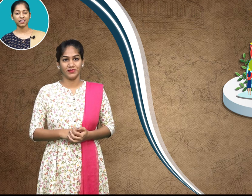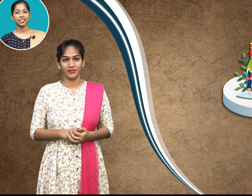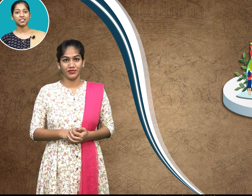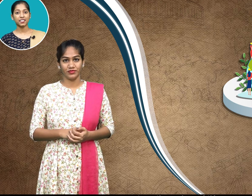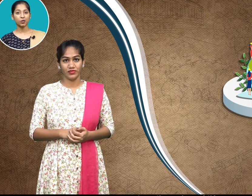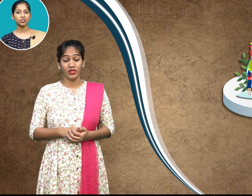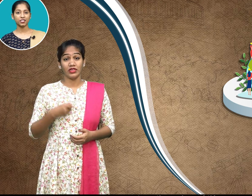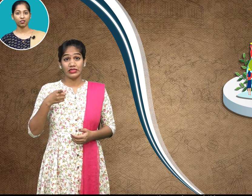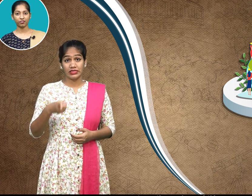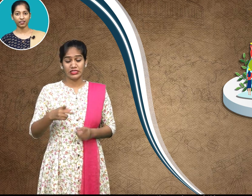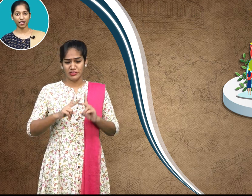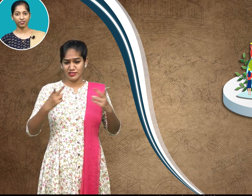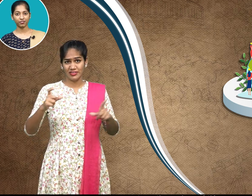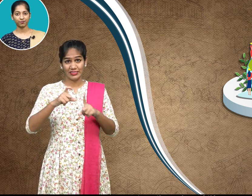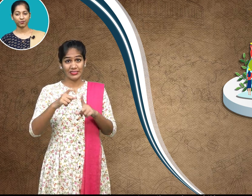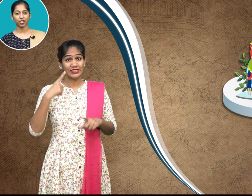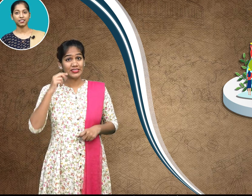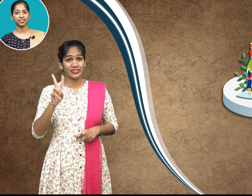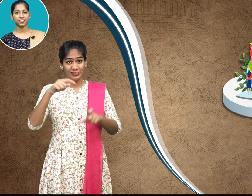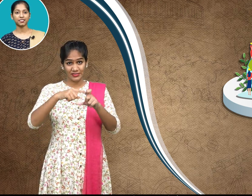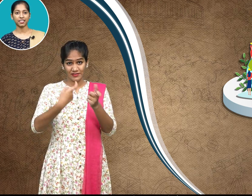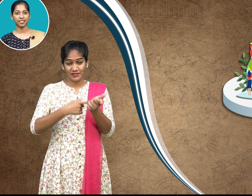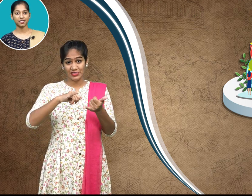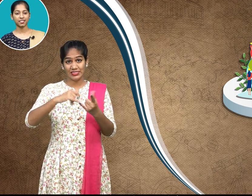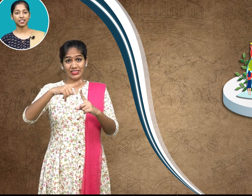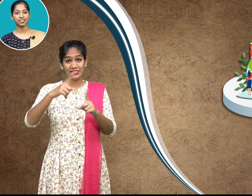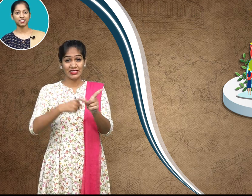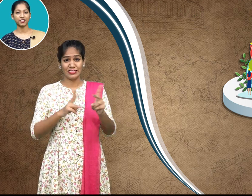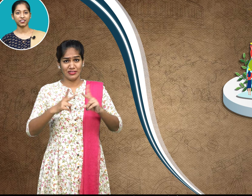the diversity of life on the earth is conserved